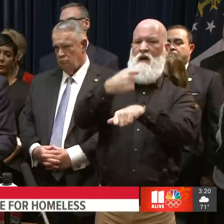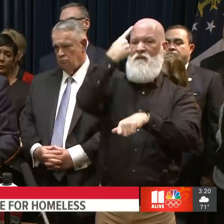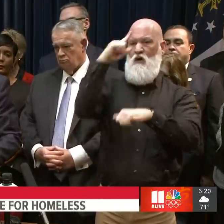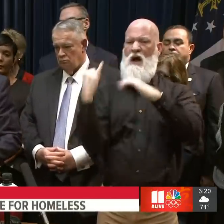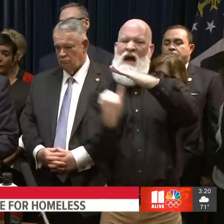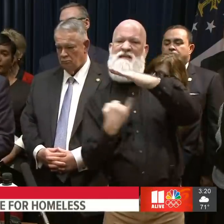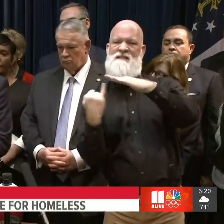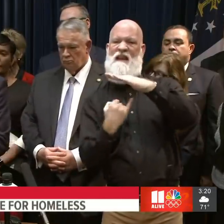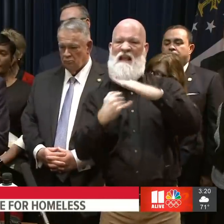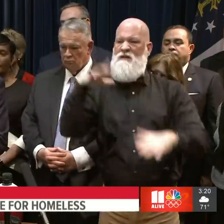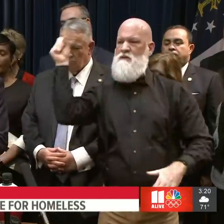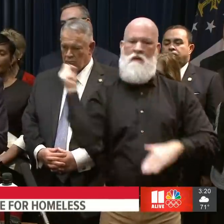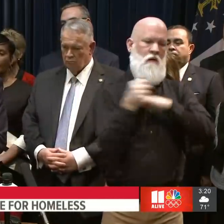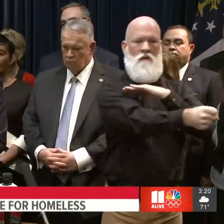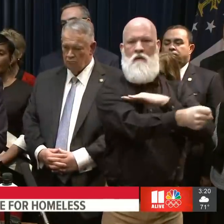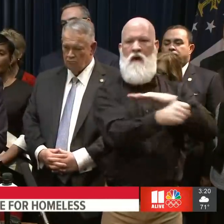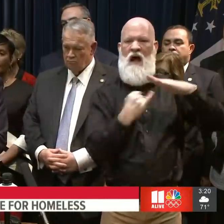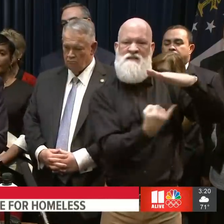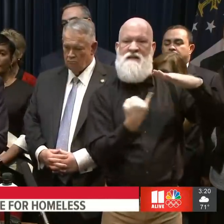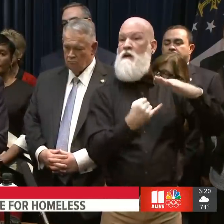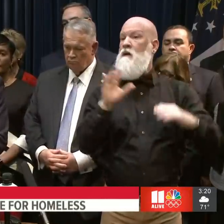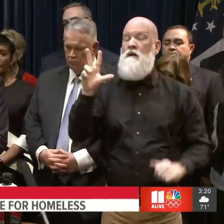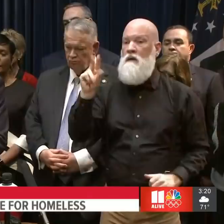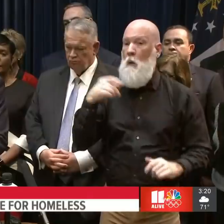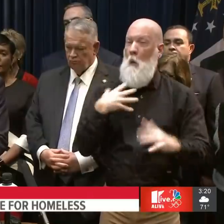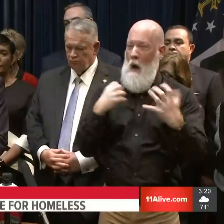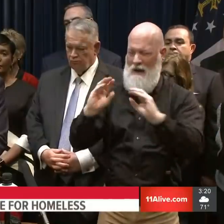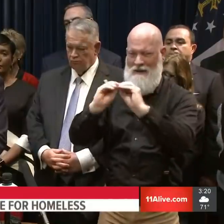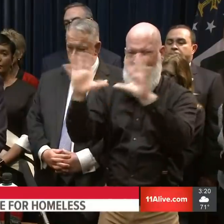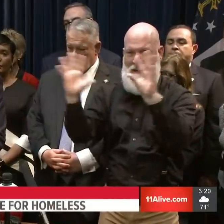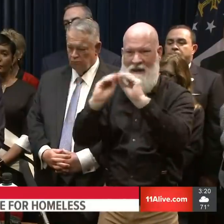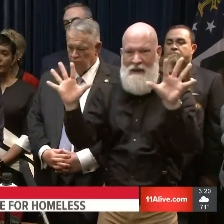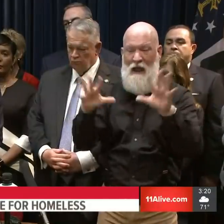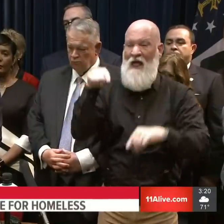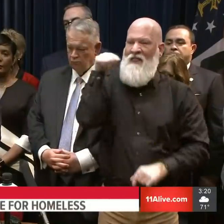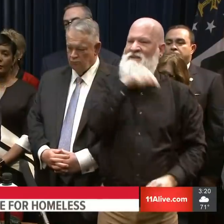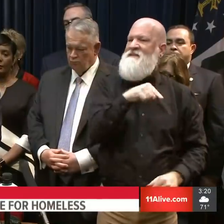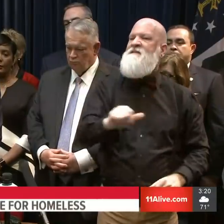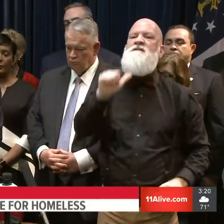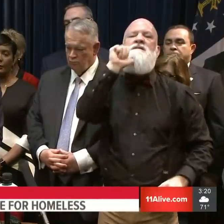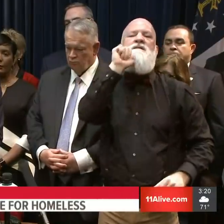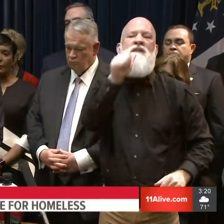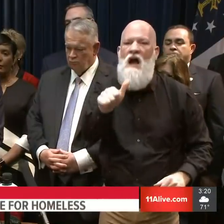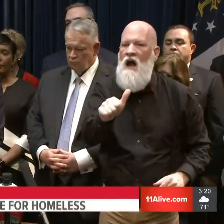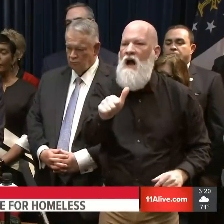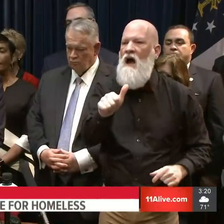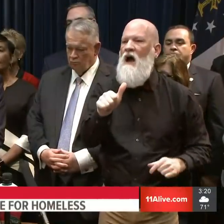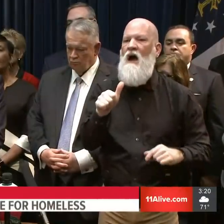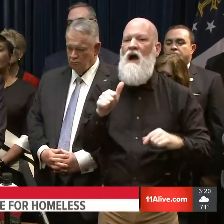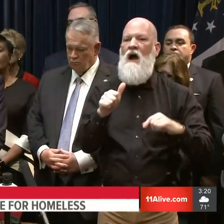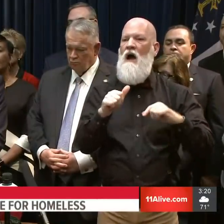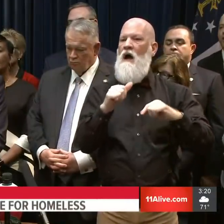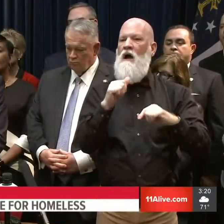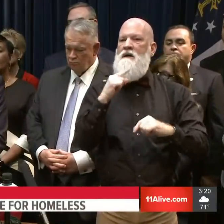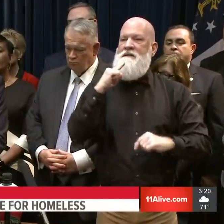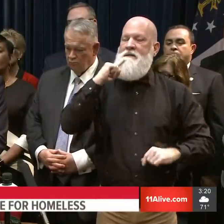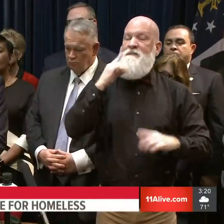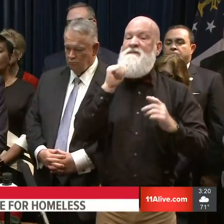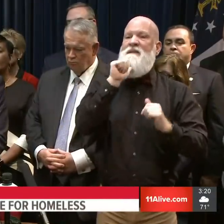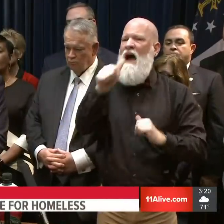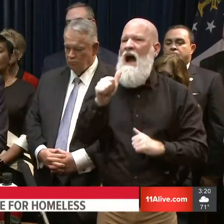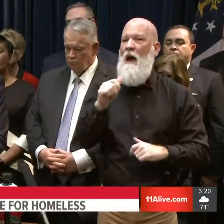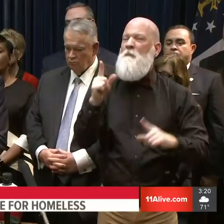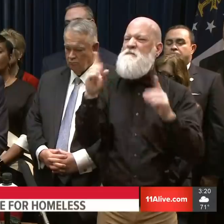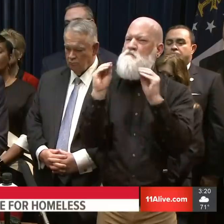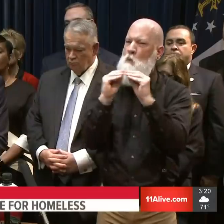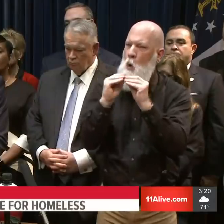Let me be clear. These are non-critical, stabilized patients who do not have a viable alternative for shelter.